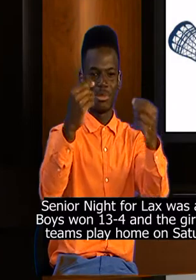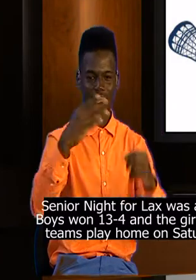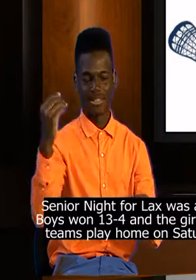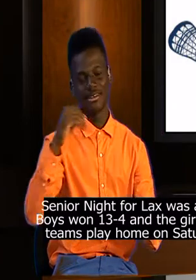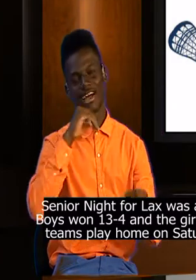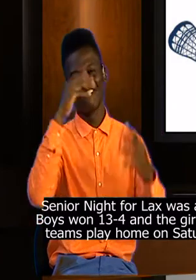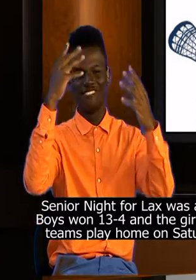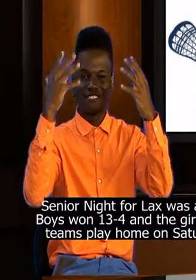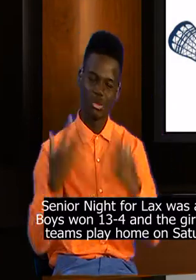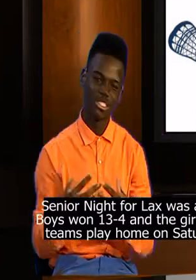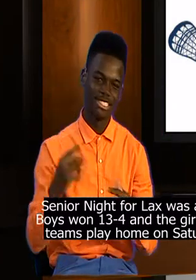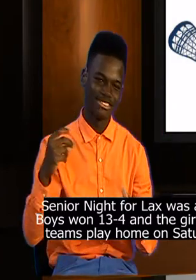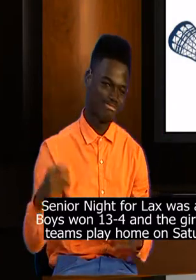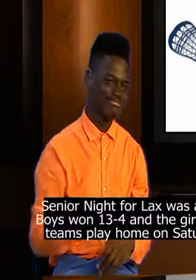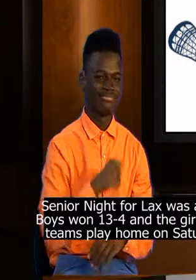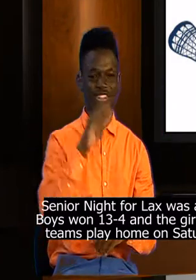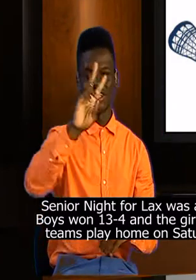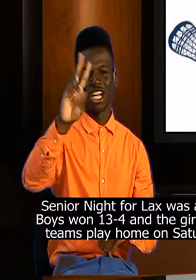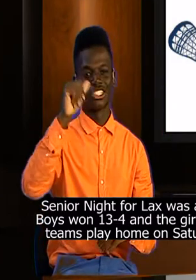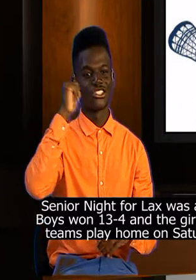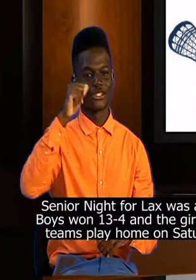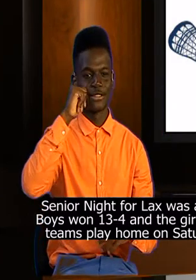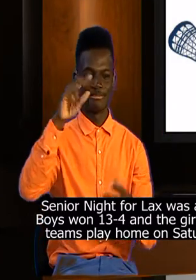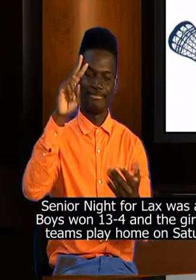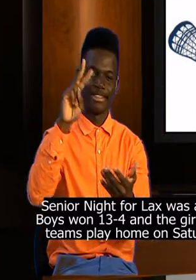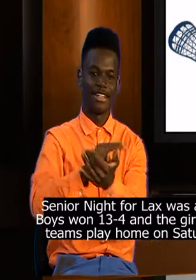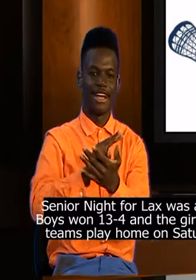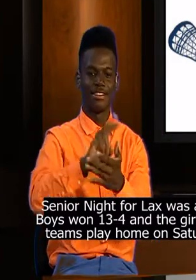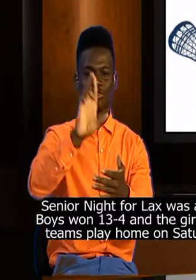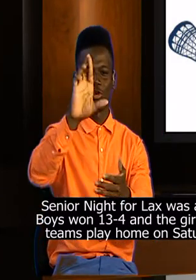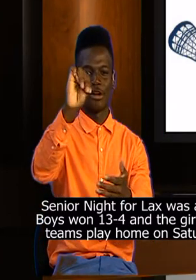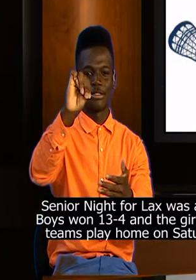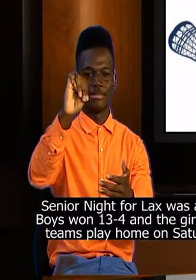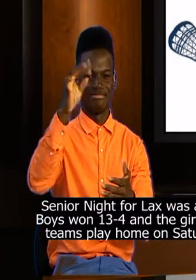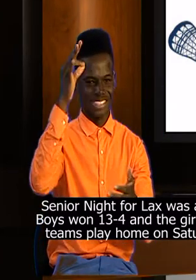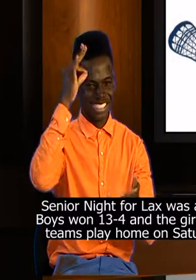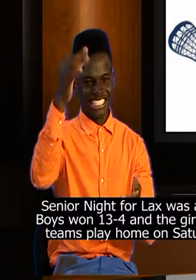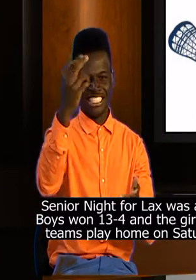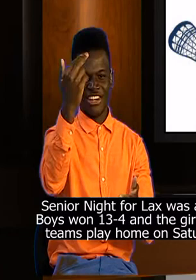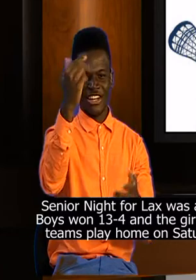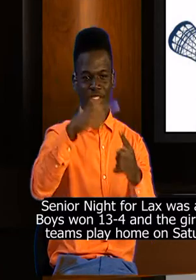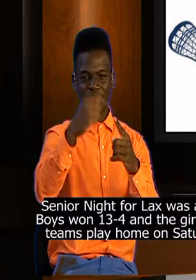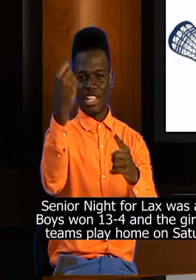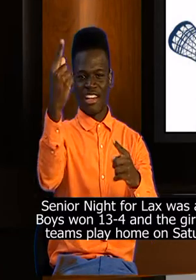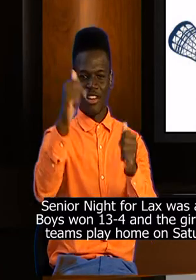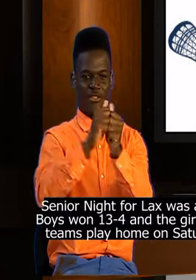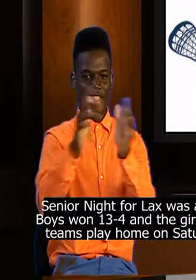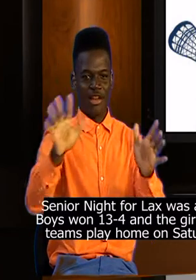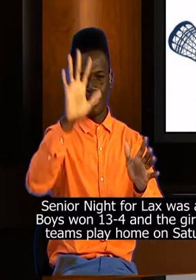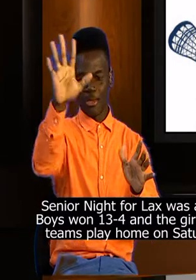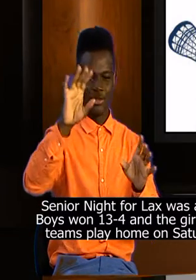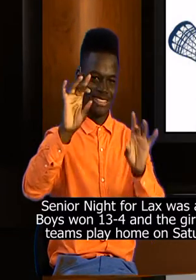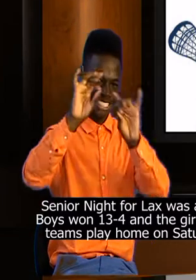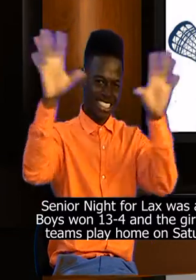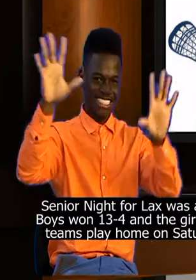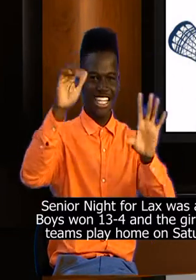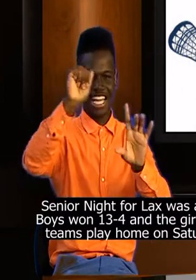by a score of 13 to 4. Unfortunately the varsity girls they lost to RMs just by a score of 13 to 11.